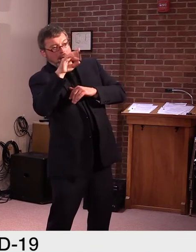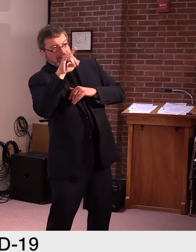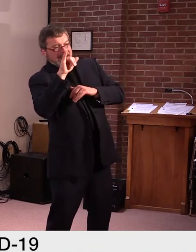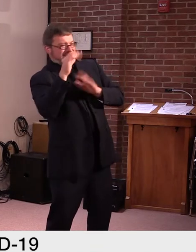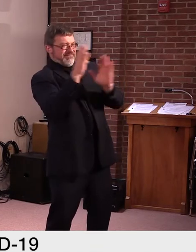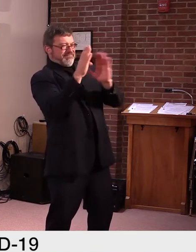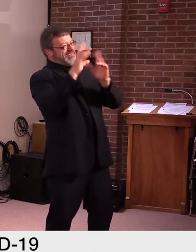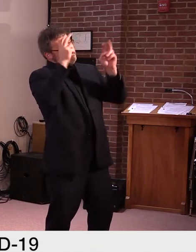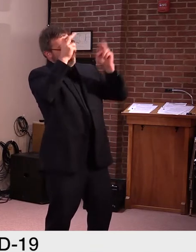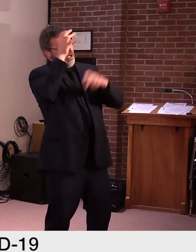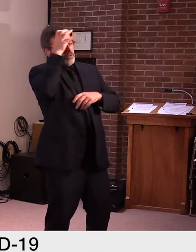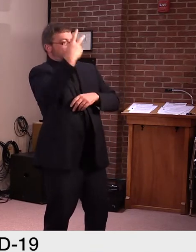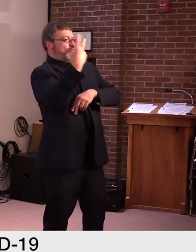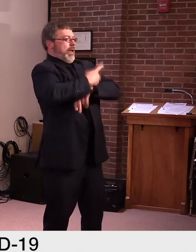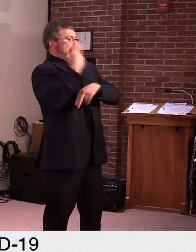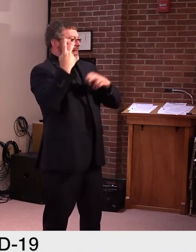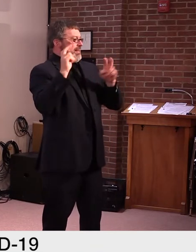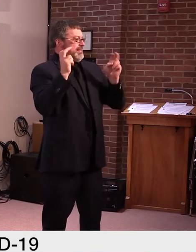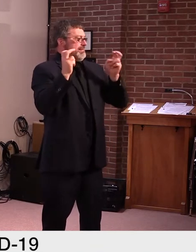largest, uh,